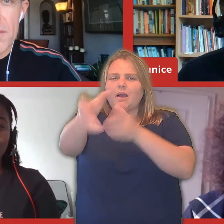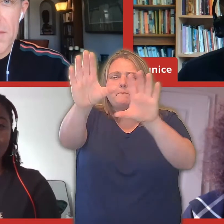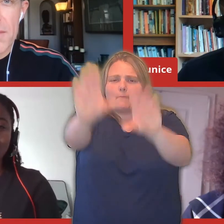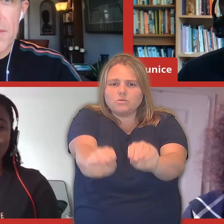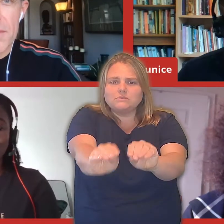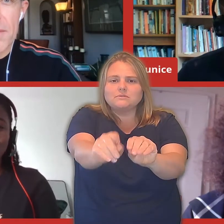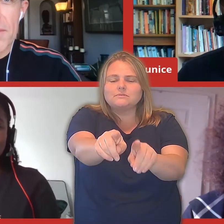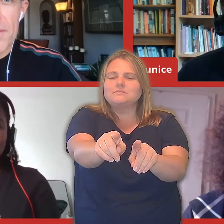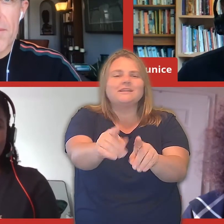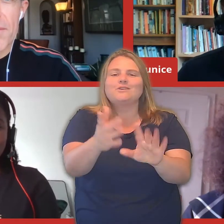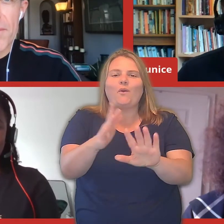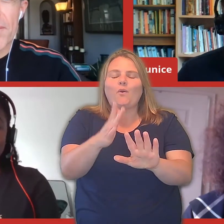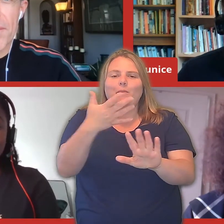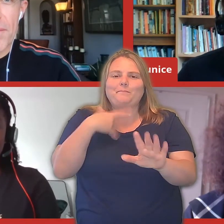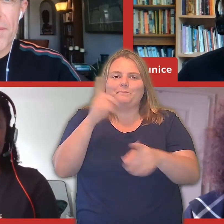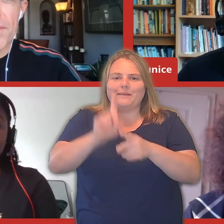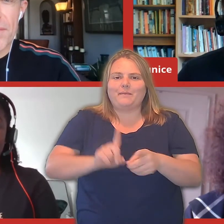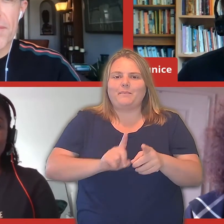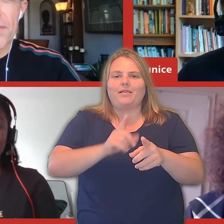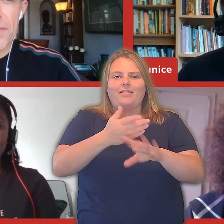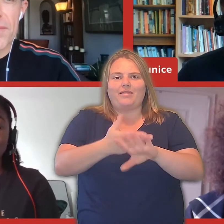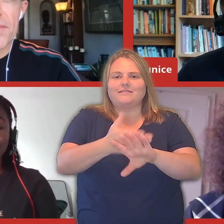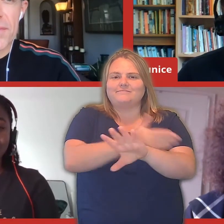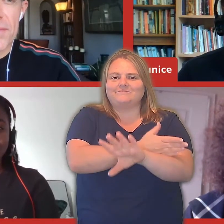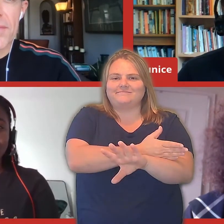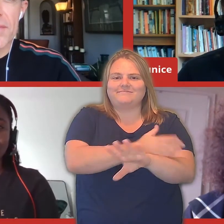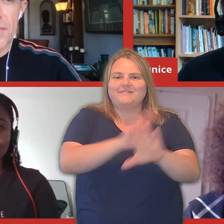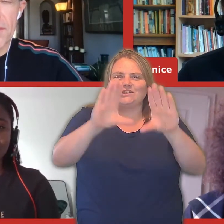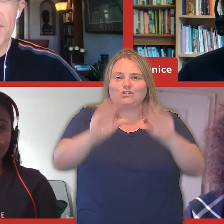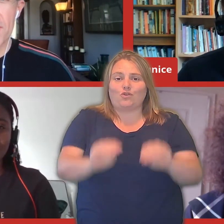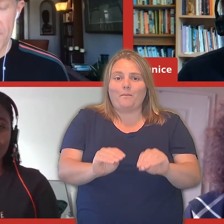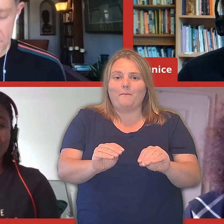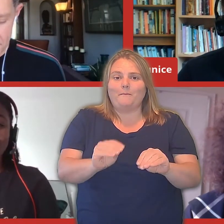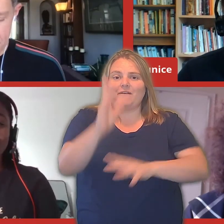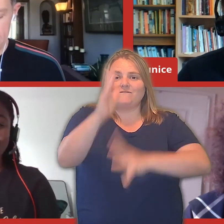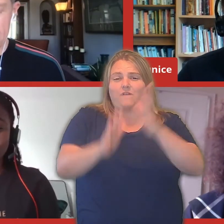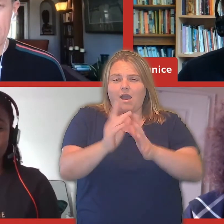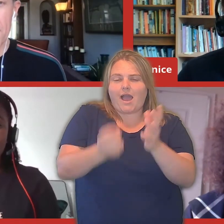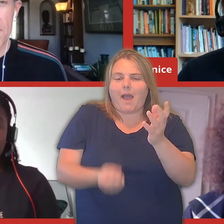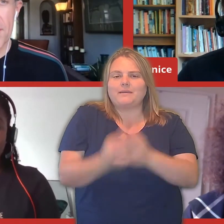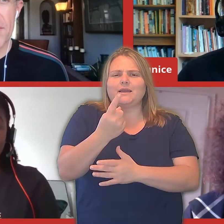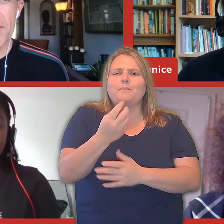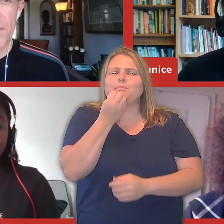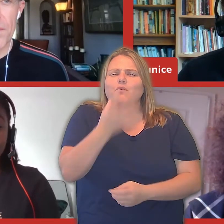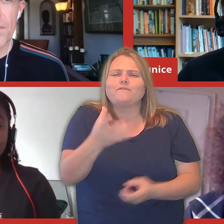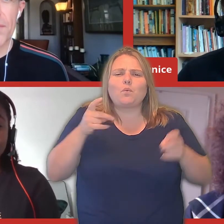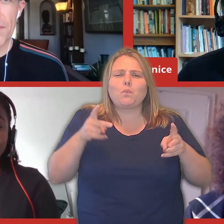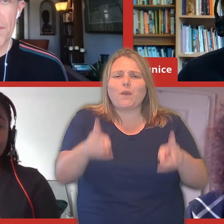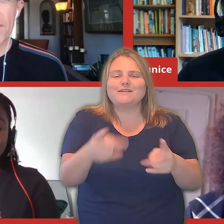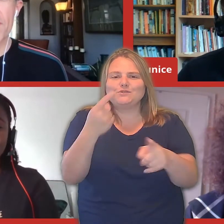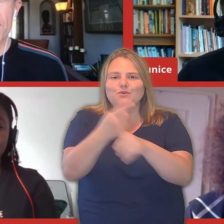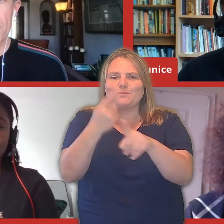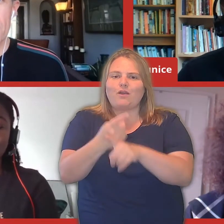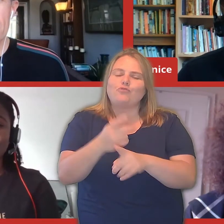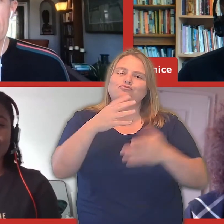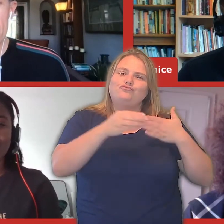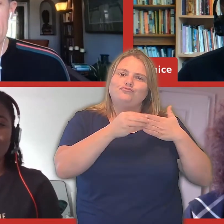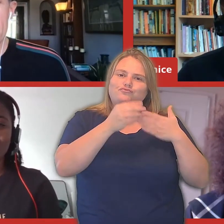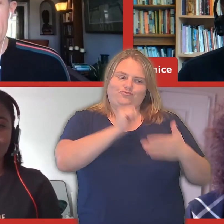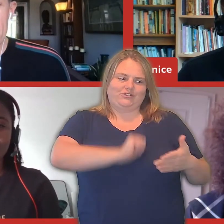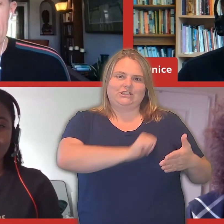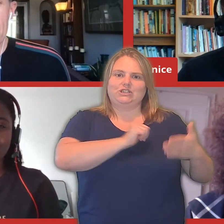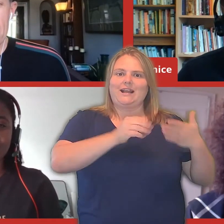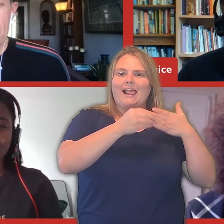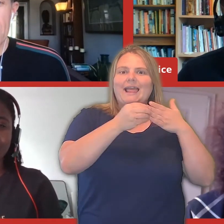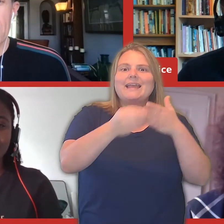the fire from happening. I think that's such a beautiful way to talk about Christians and leadership and the need for us being part of those decisions that are being made.